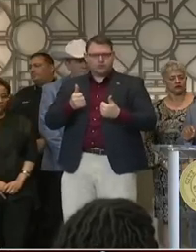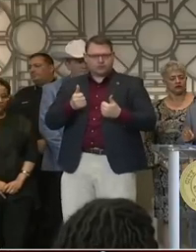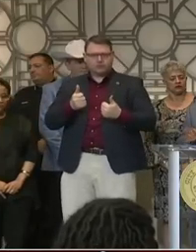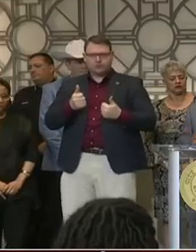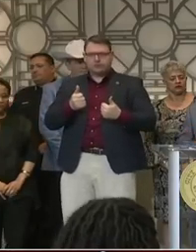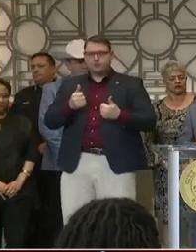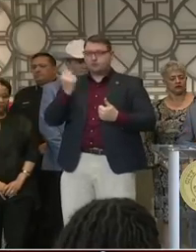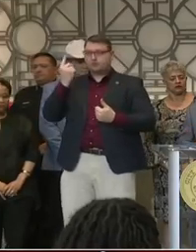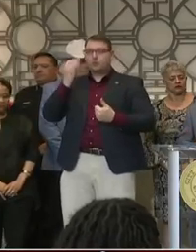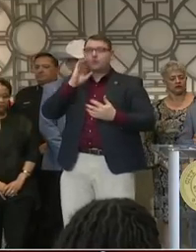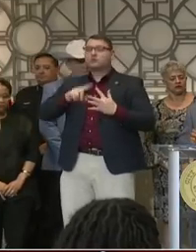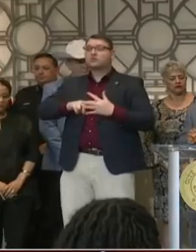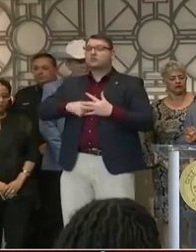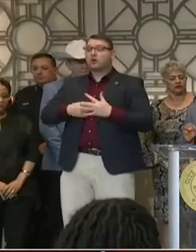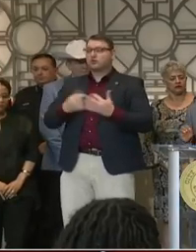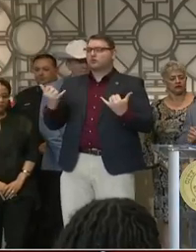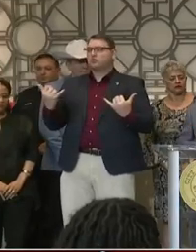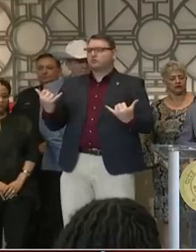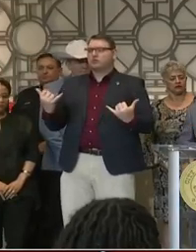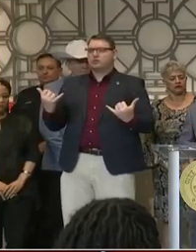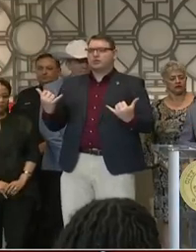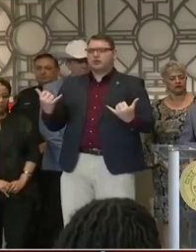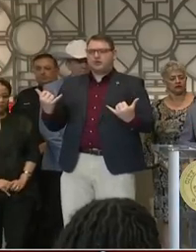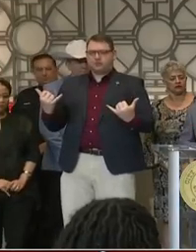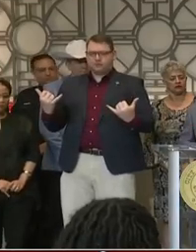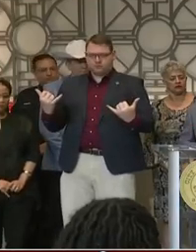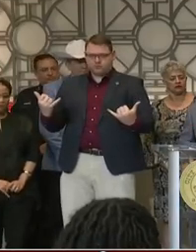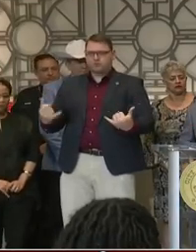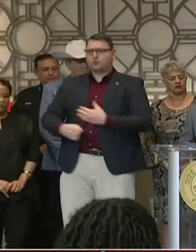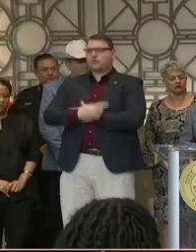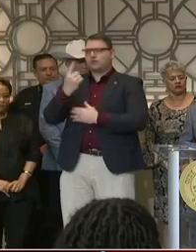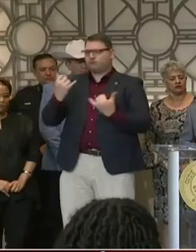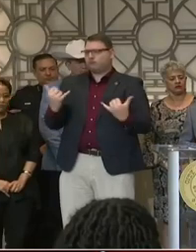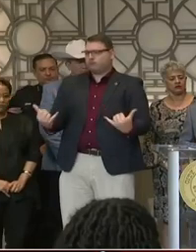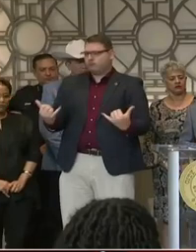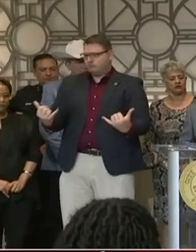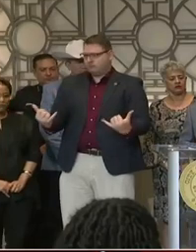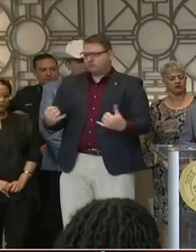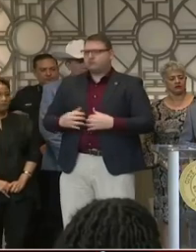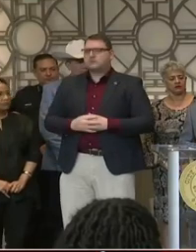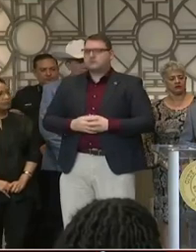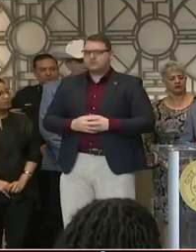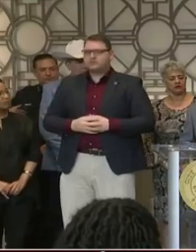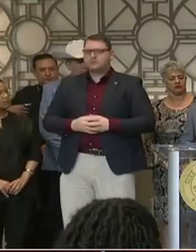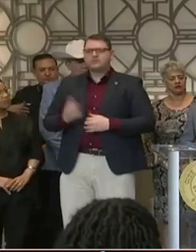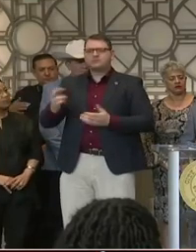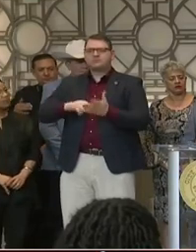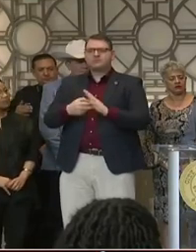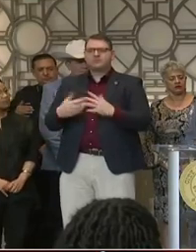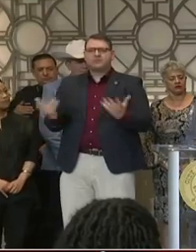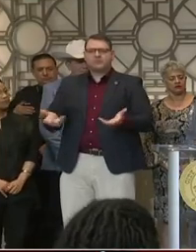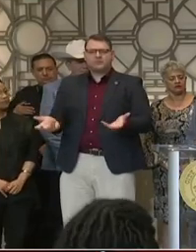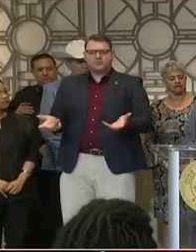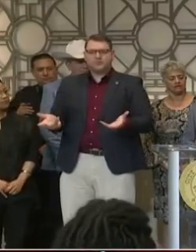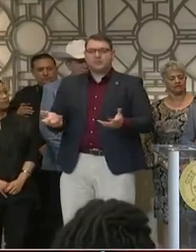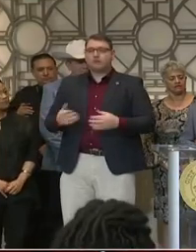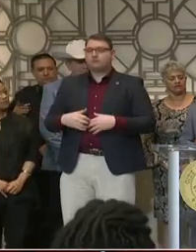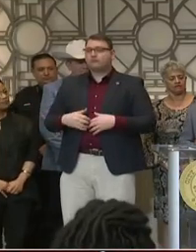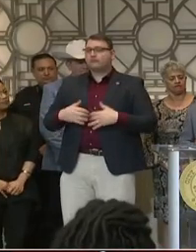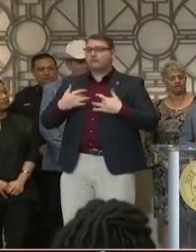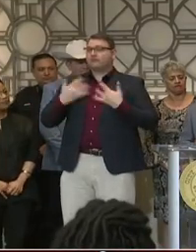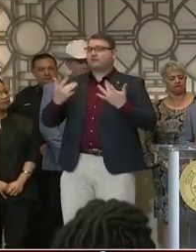today. What does that mean? That means, as it relates, for example, to the Houston Livestock Show and Rodeo,